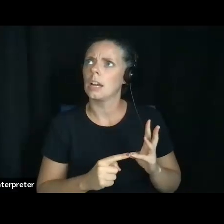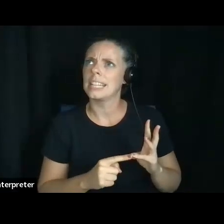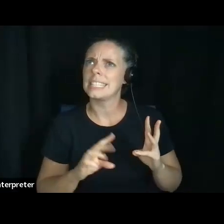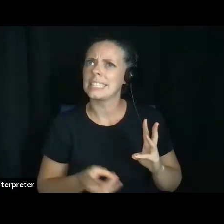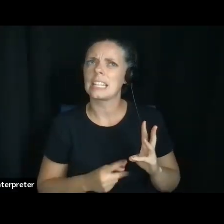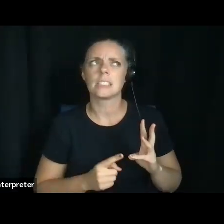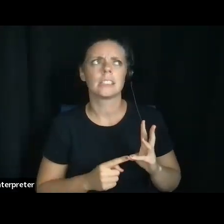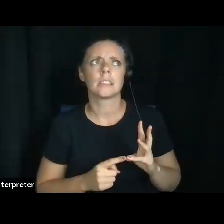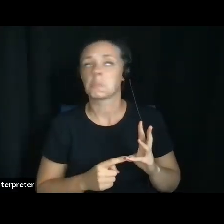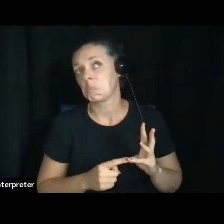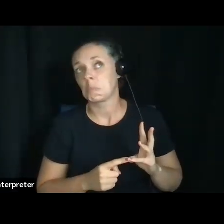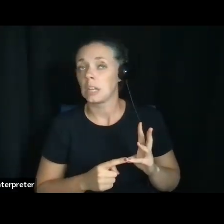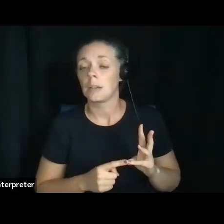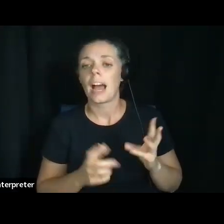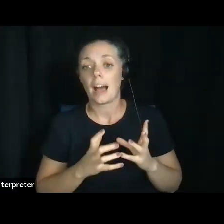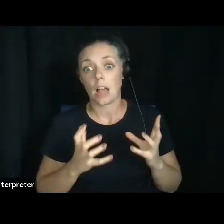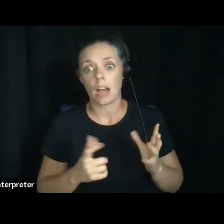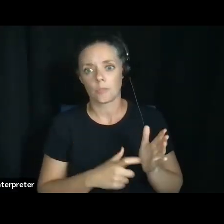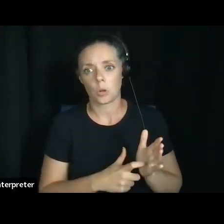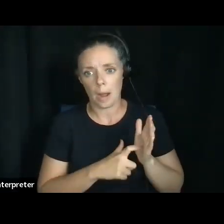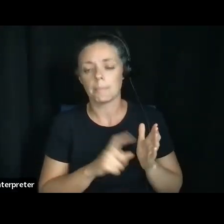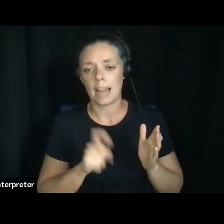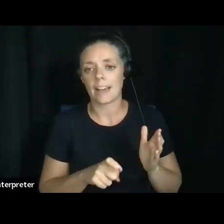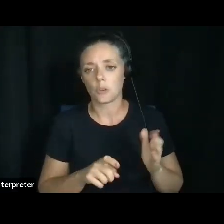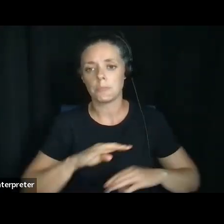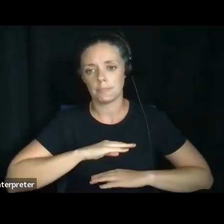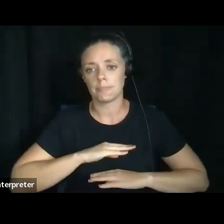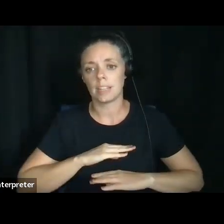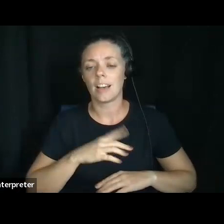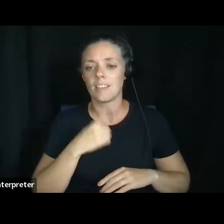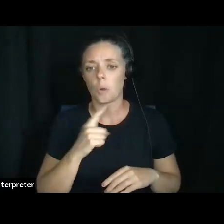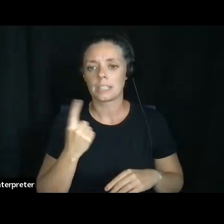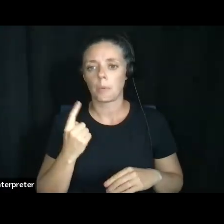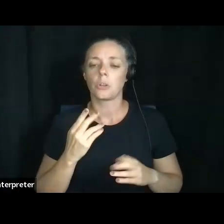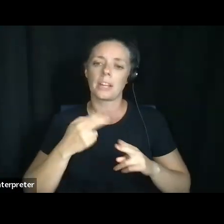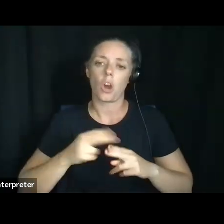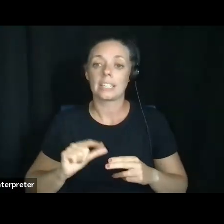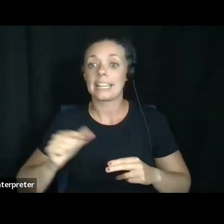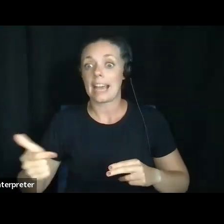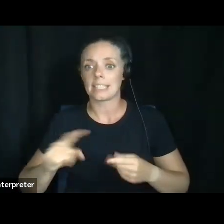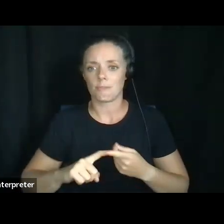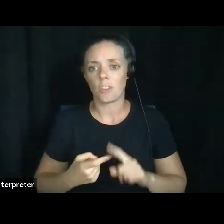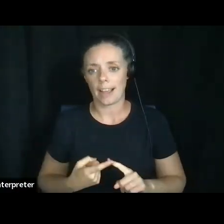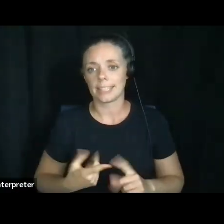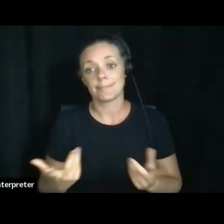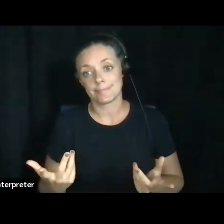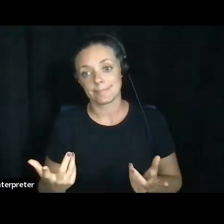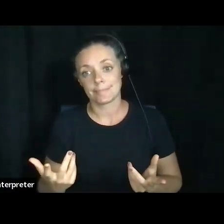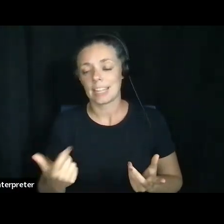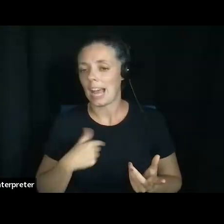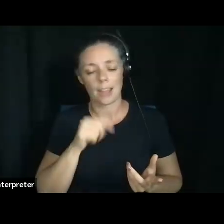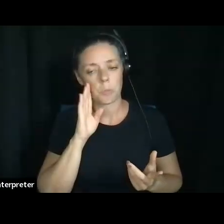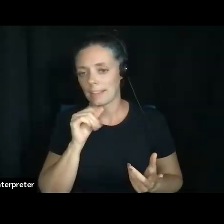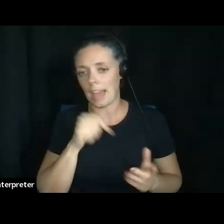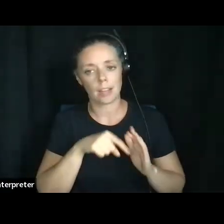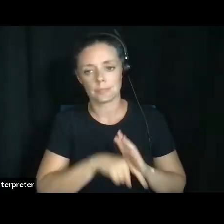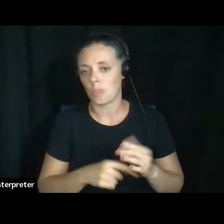but, um, there are a lot of requirements and that, that have to be met for somebody to be called your next friend. Um, so I'm even going to get into that,